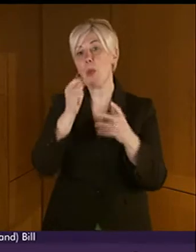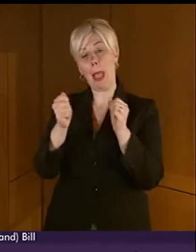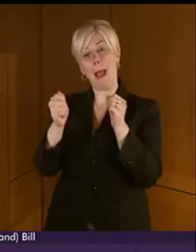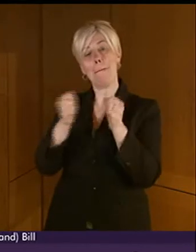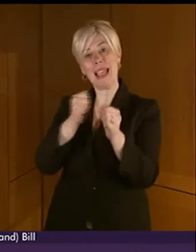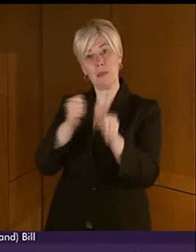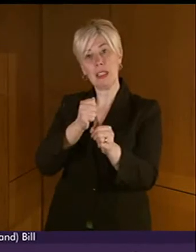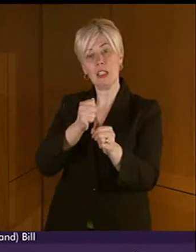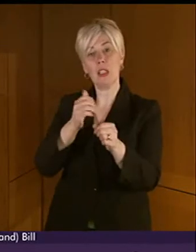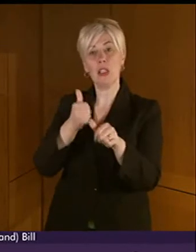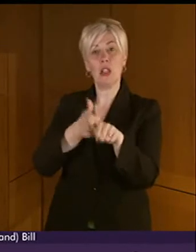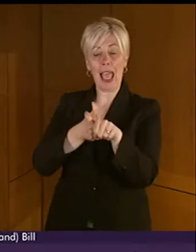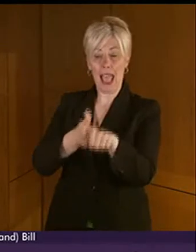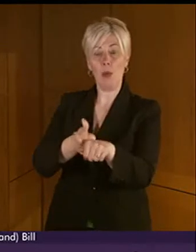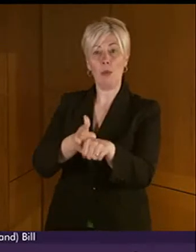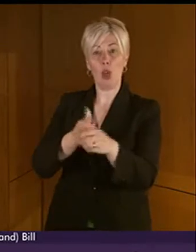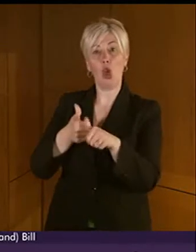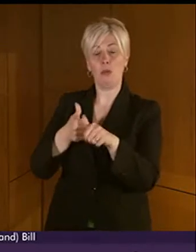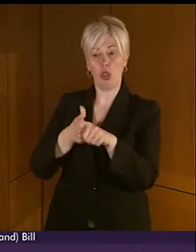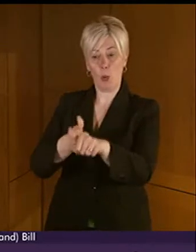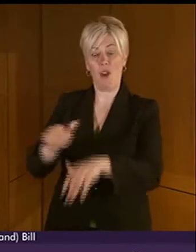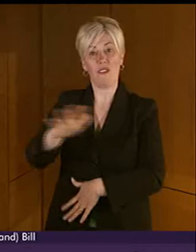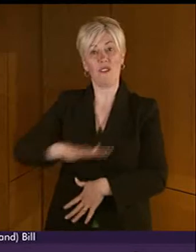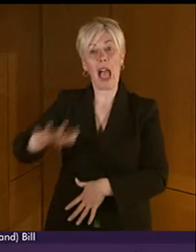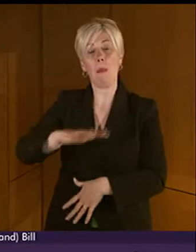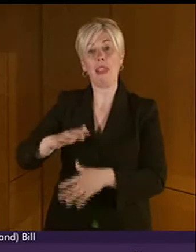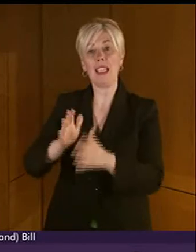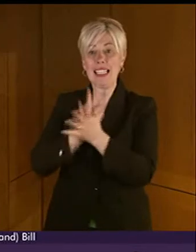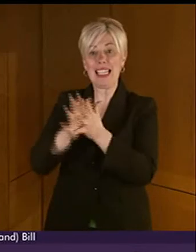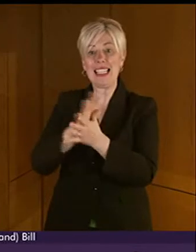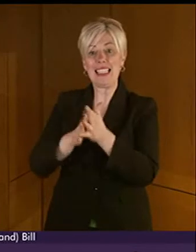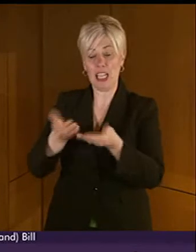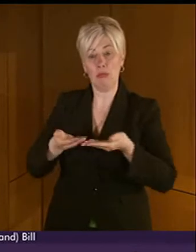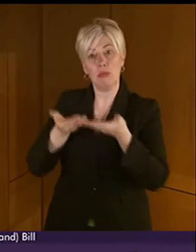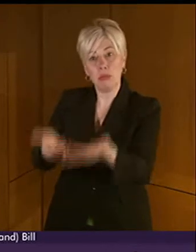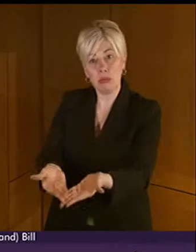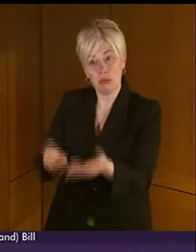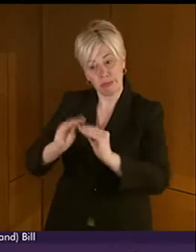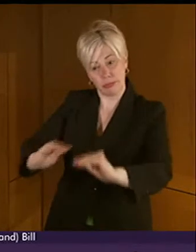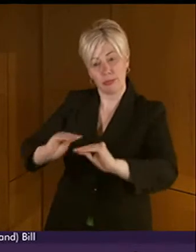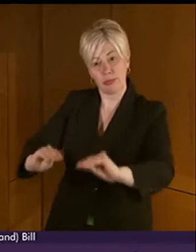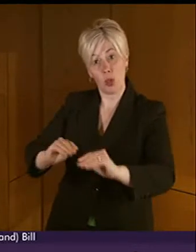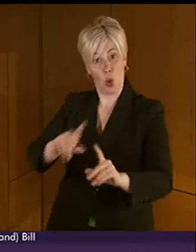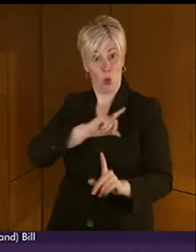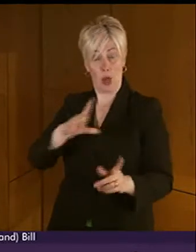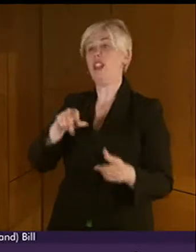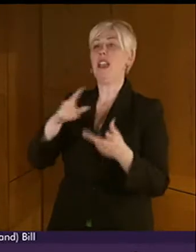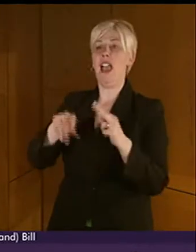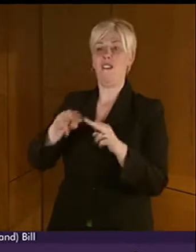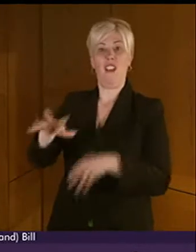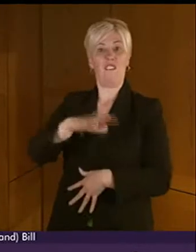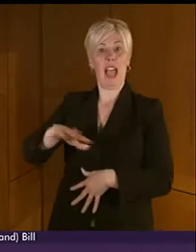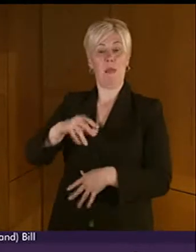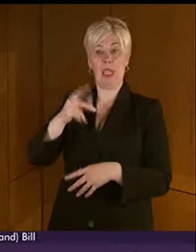would help to support family sign language provision? Because there is no doubt that if the family can sign,